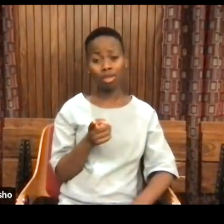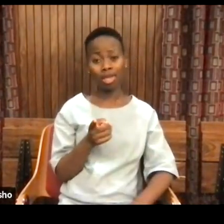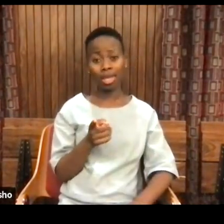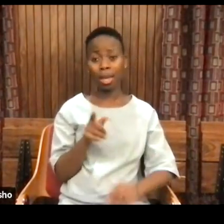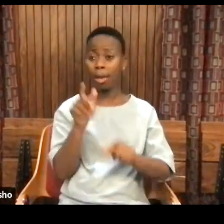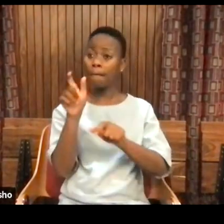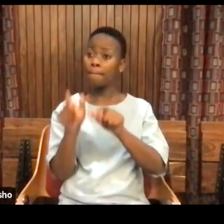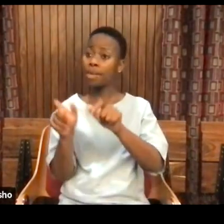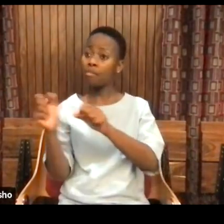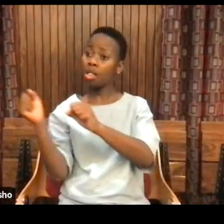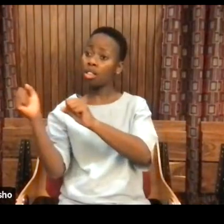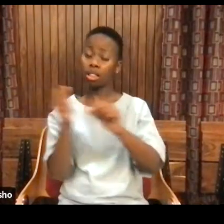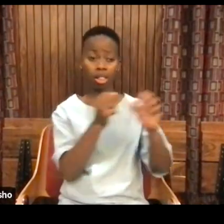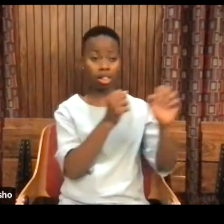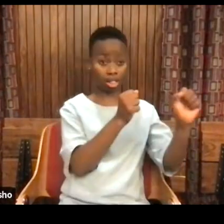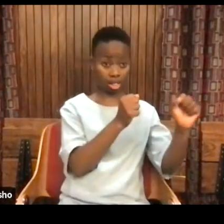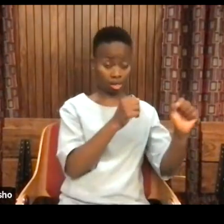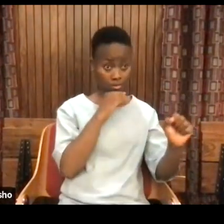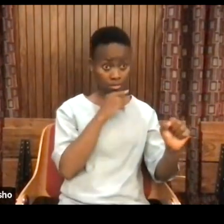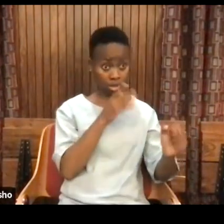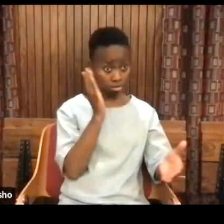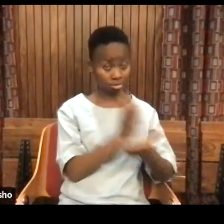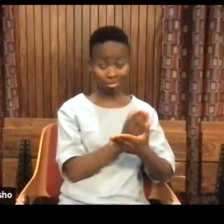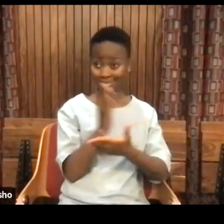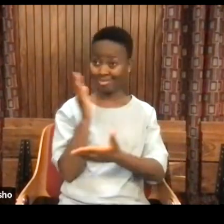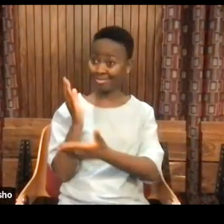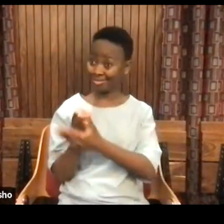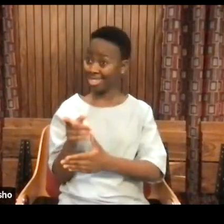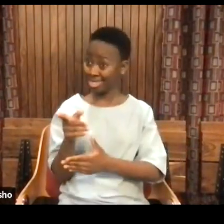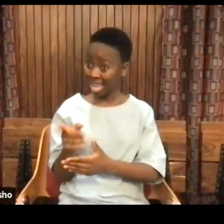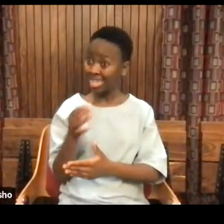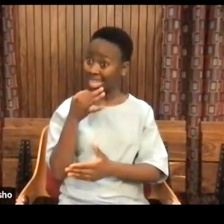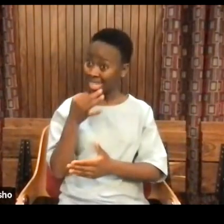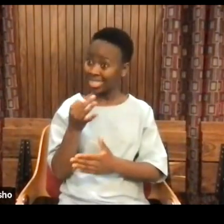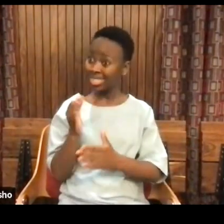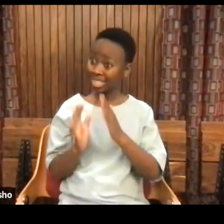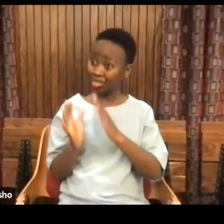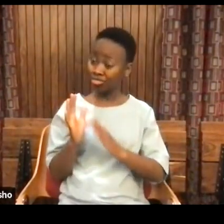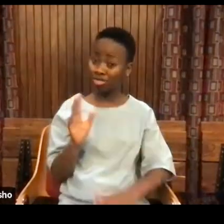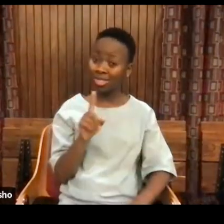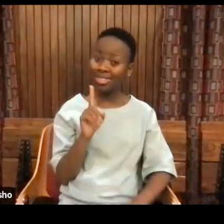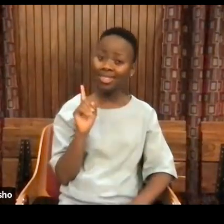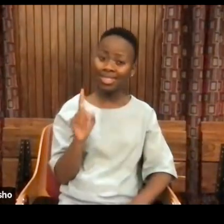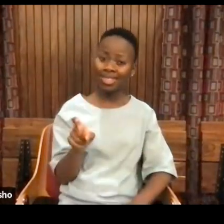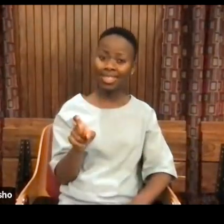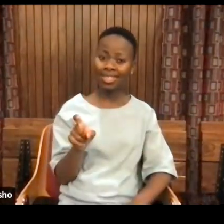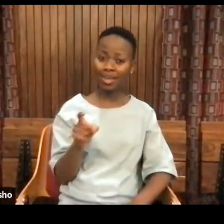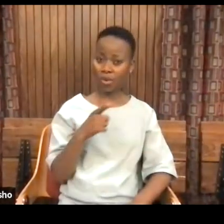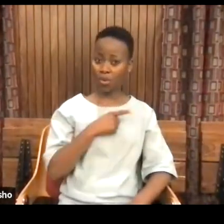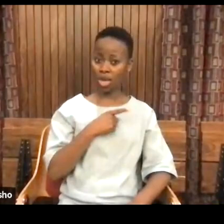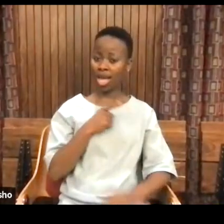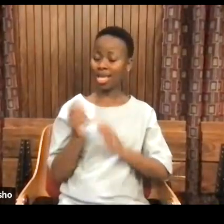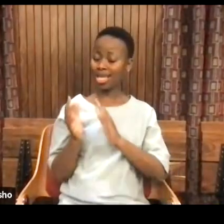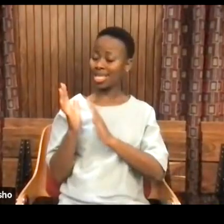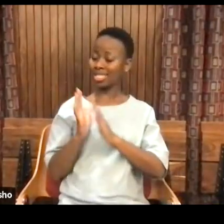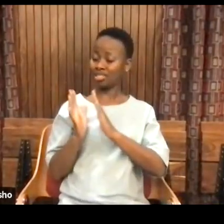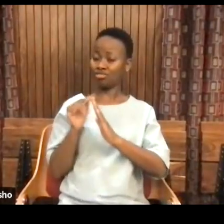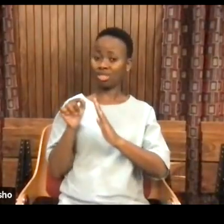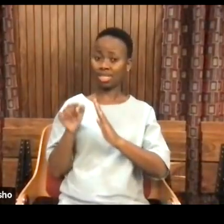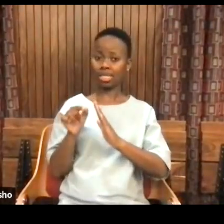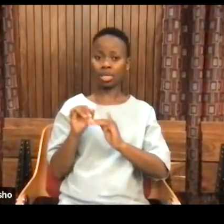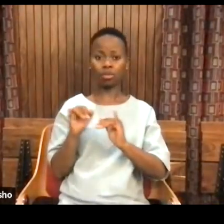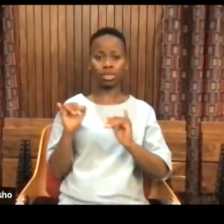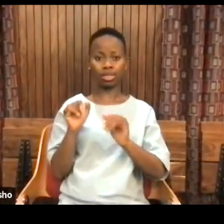everyone is saying that it is history that is true because history on its own is a social